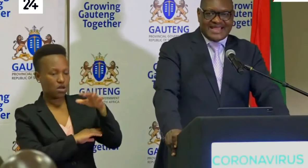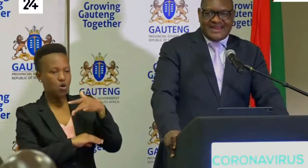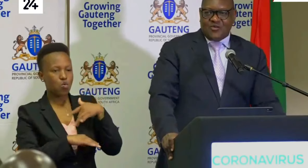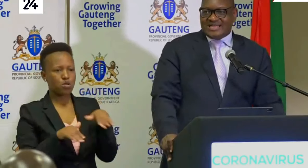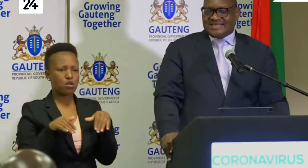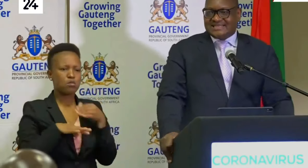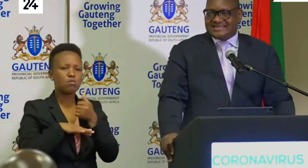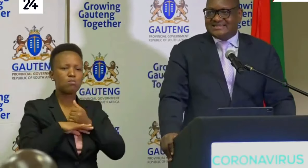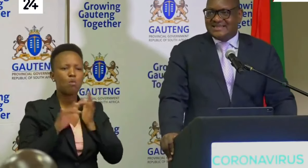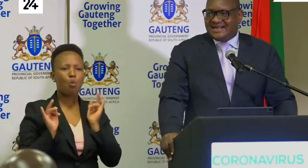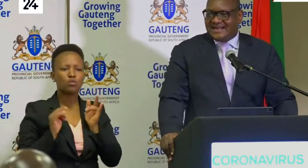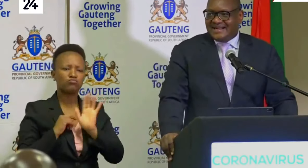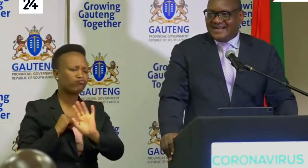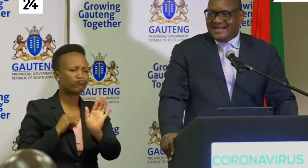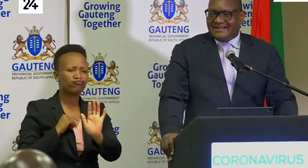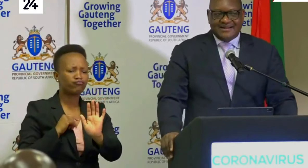back and watch is